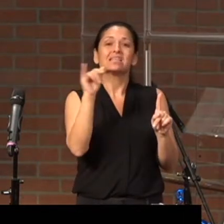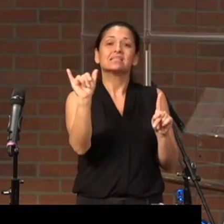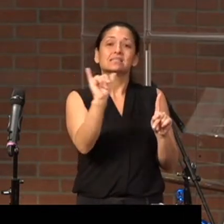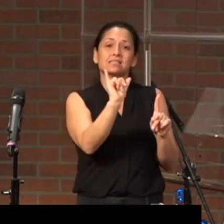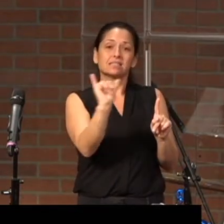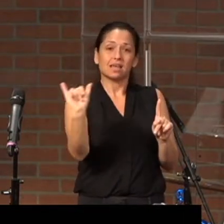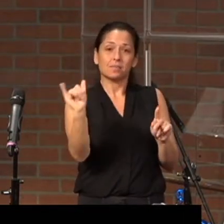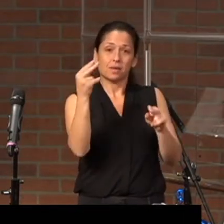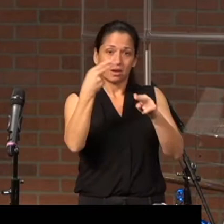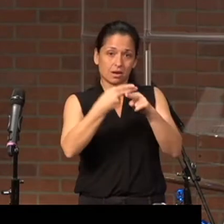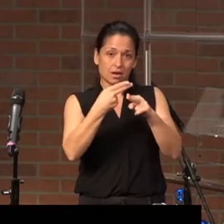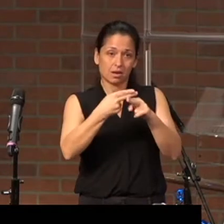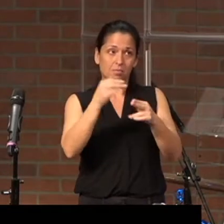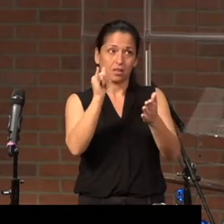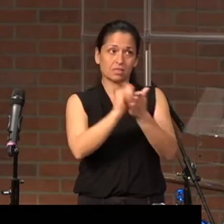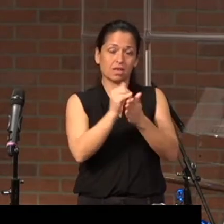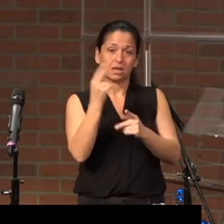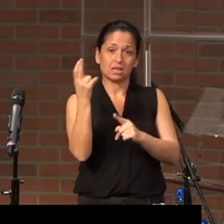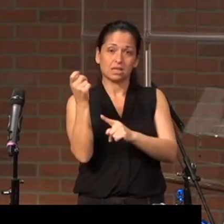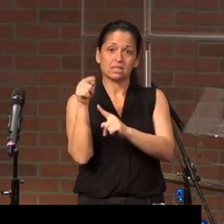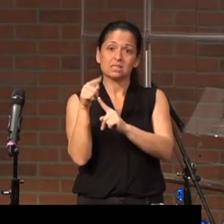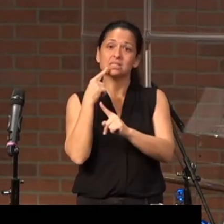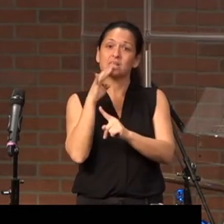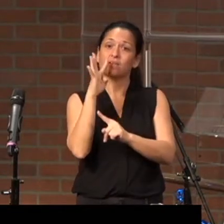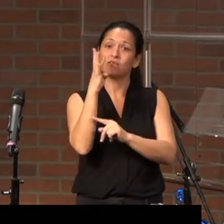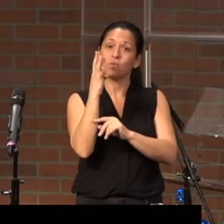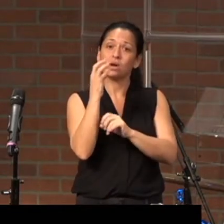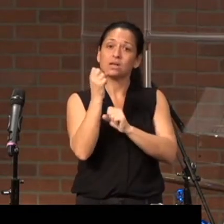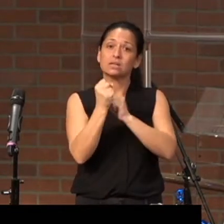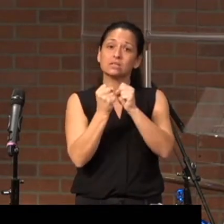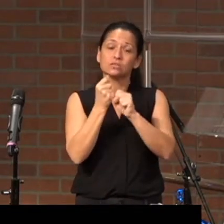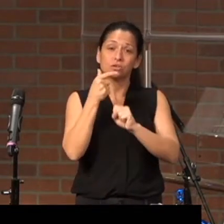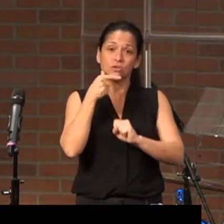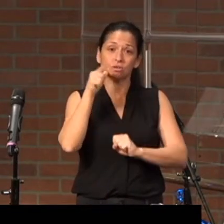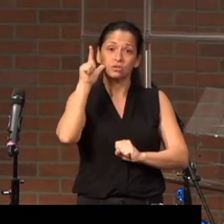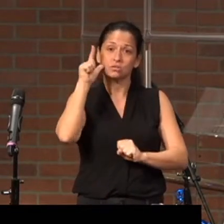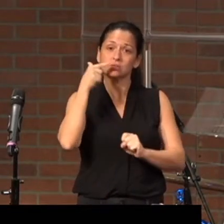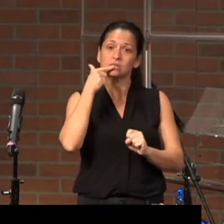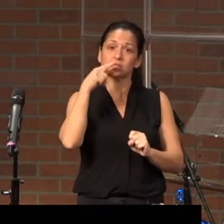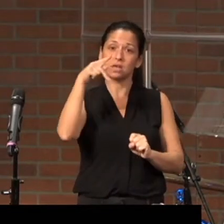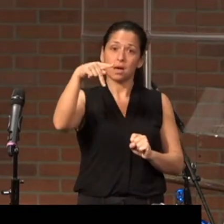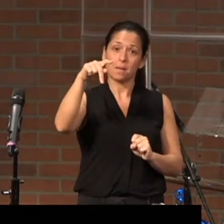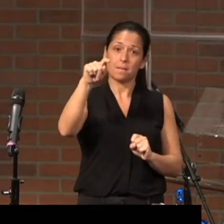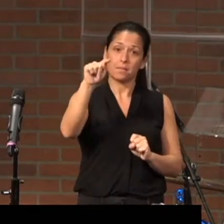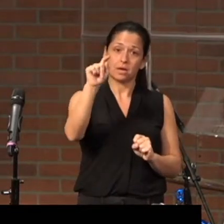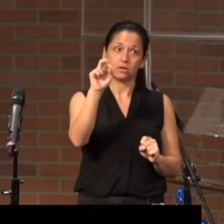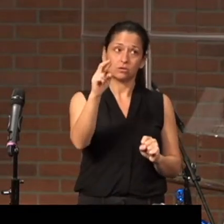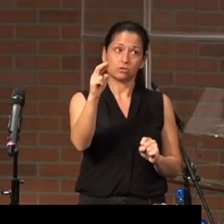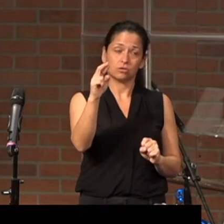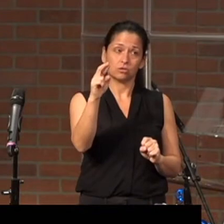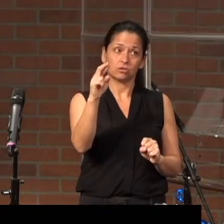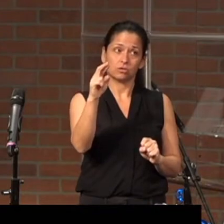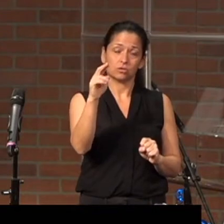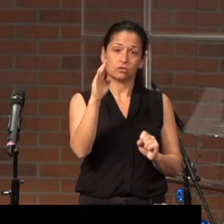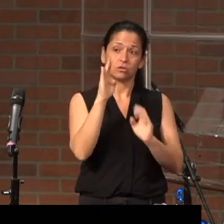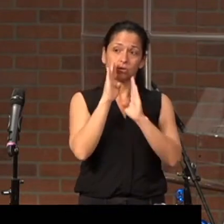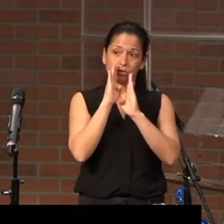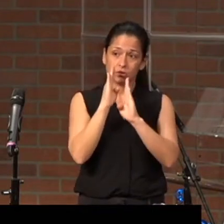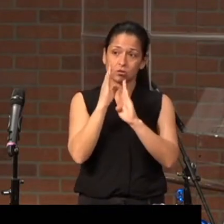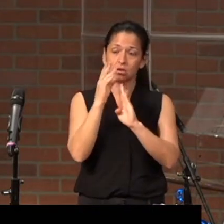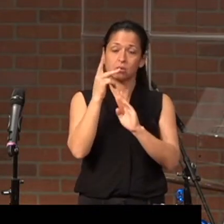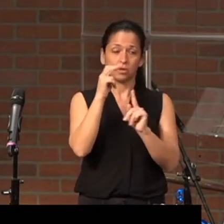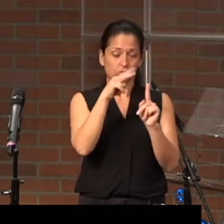name that he said four years earlier. Hey, Peter. And Peter looks